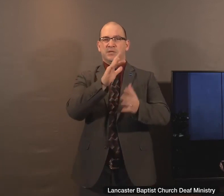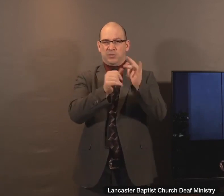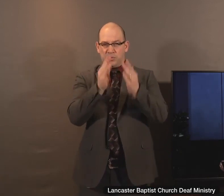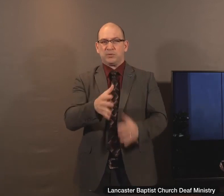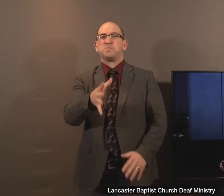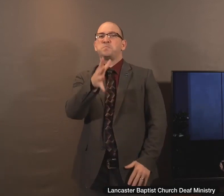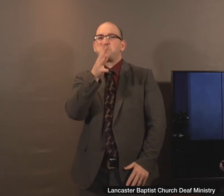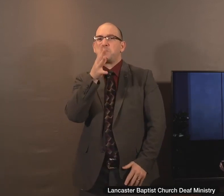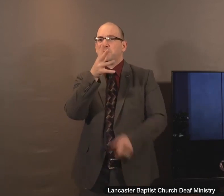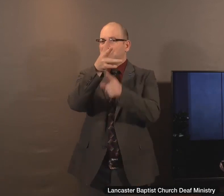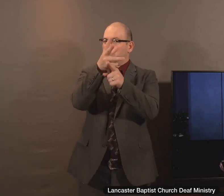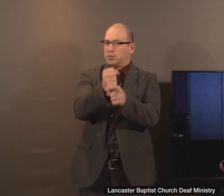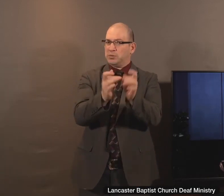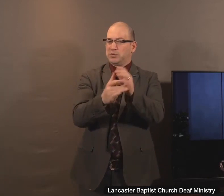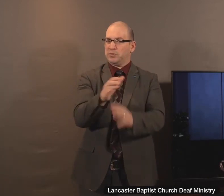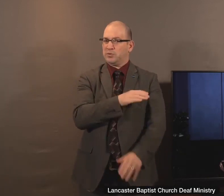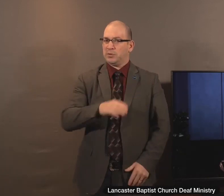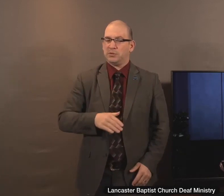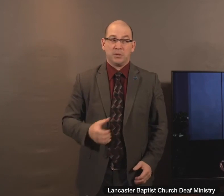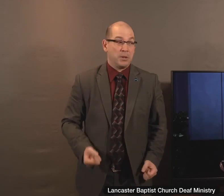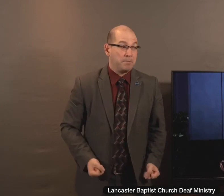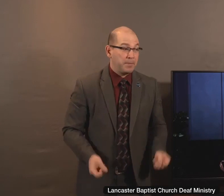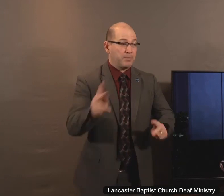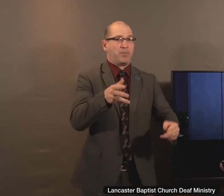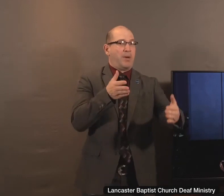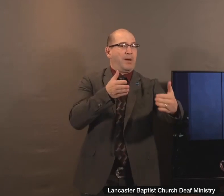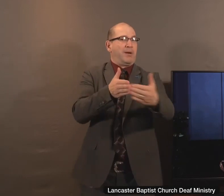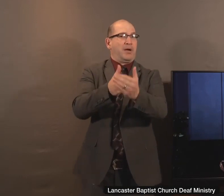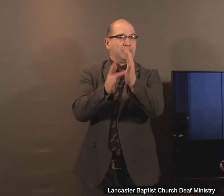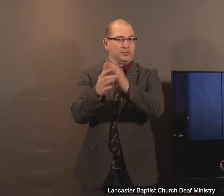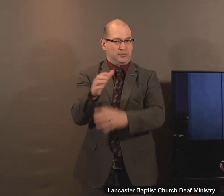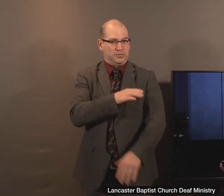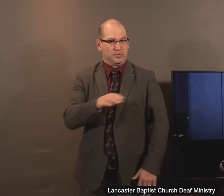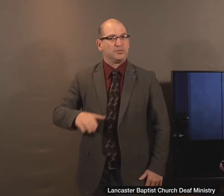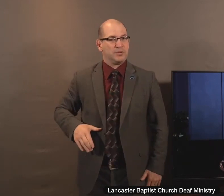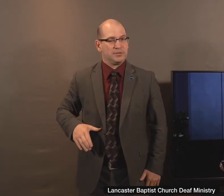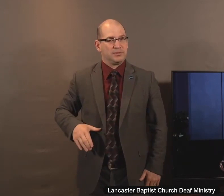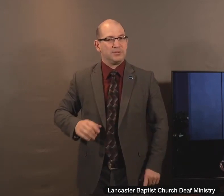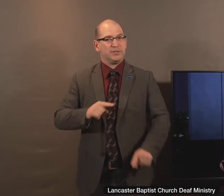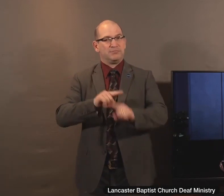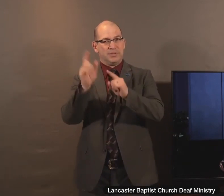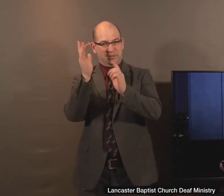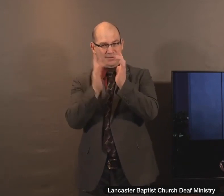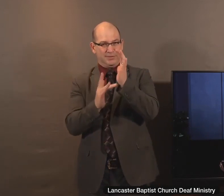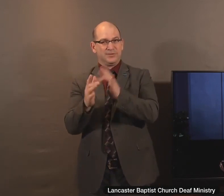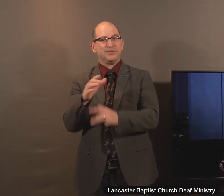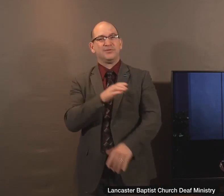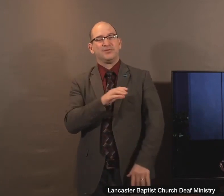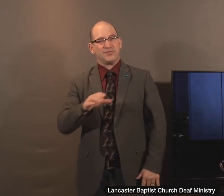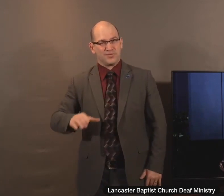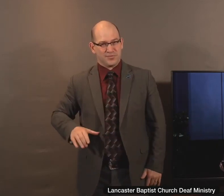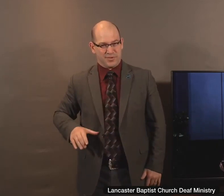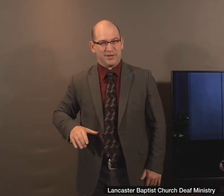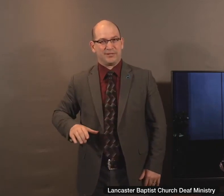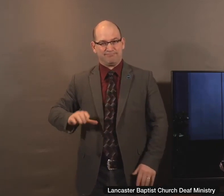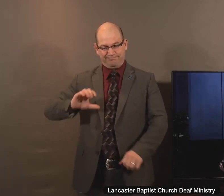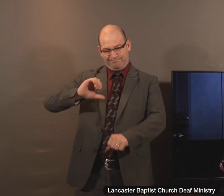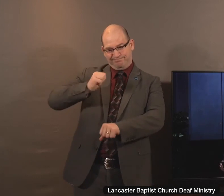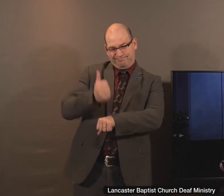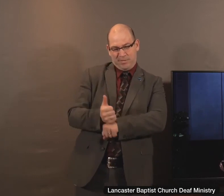faith in Christ and who scoff at the Christian family. But not Jesus. He's the originator of the Christian family. He is the author